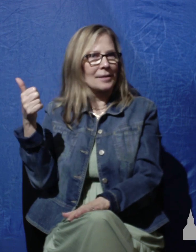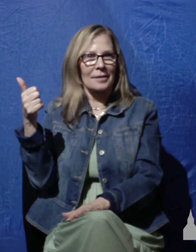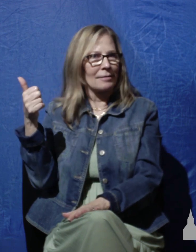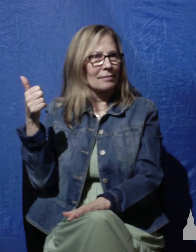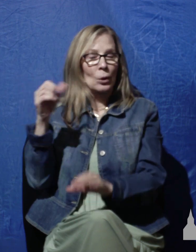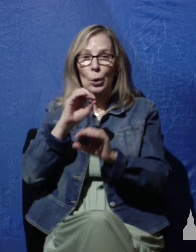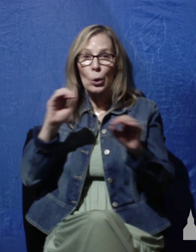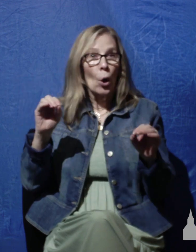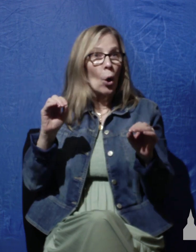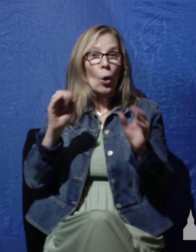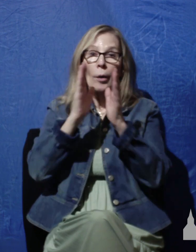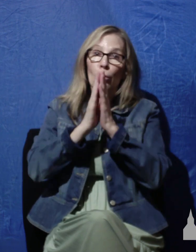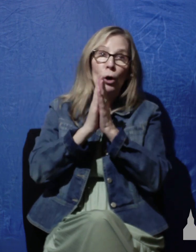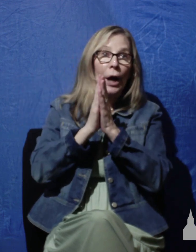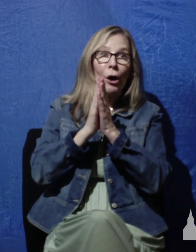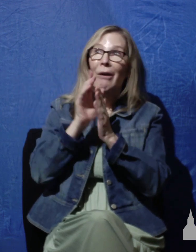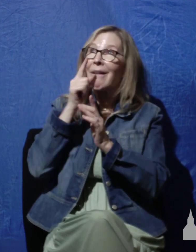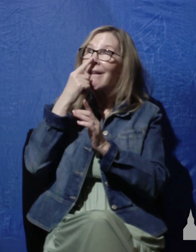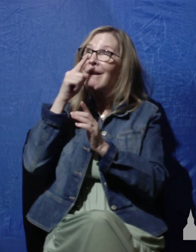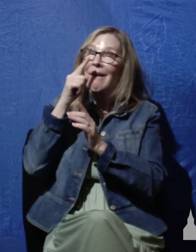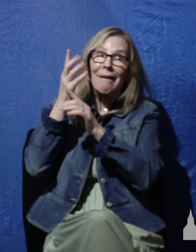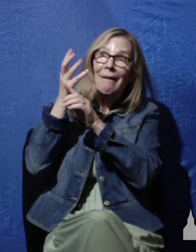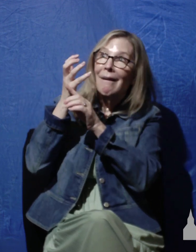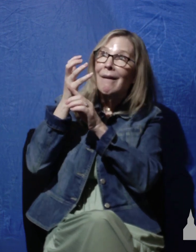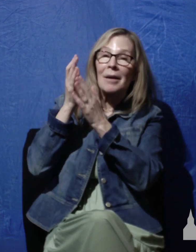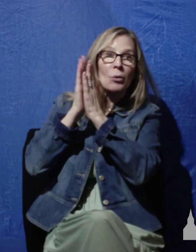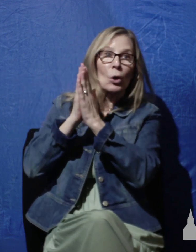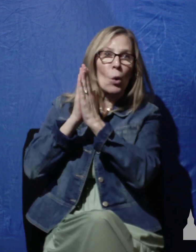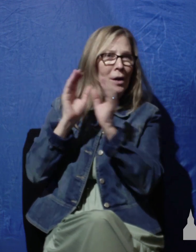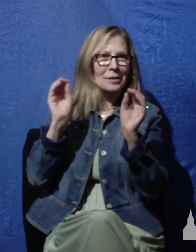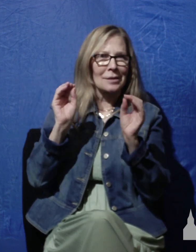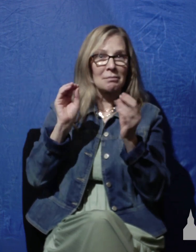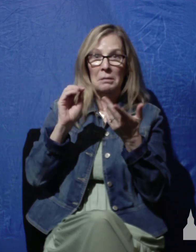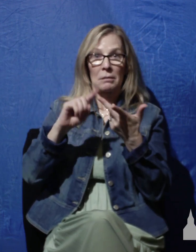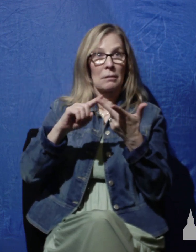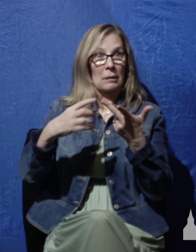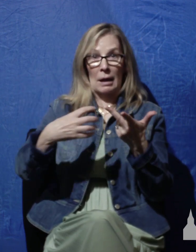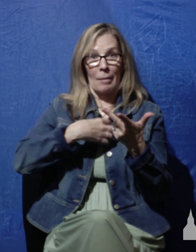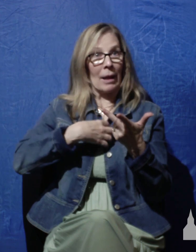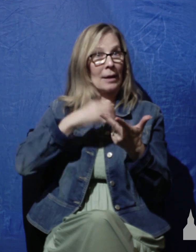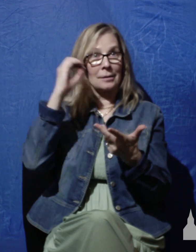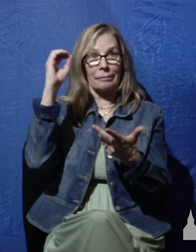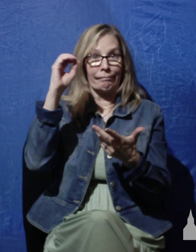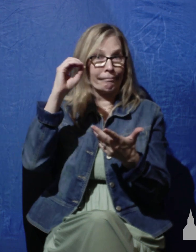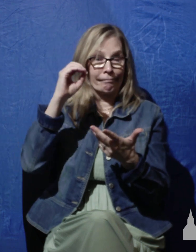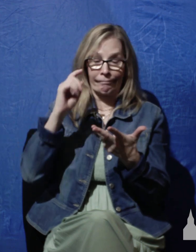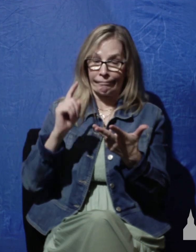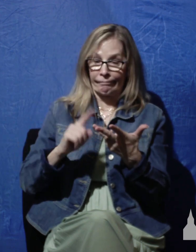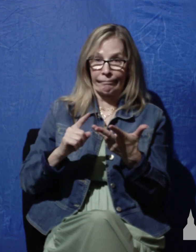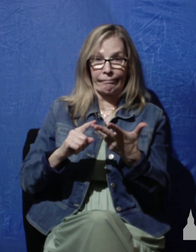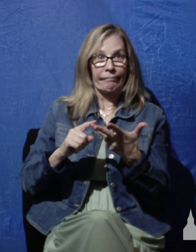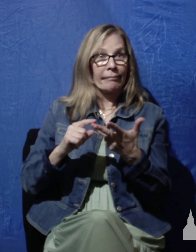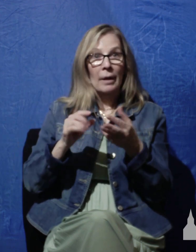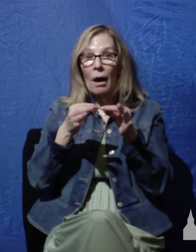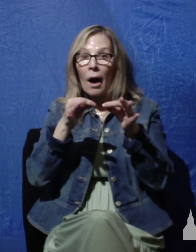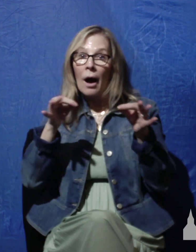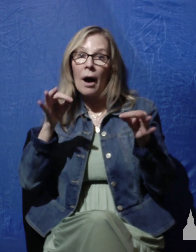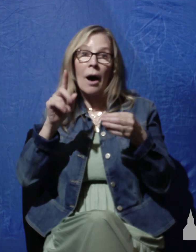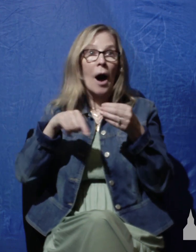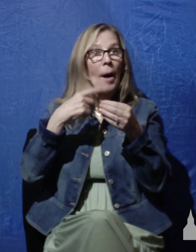are no prayer requests in Psalm 103. There are no complaints in this psalm. There are no words about the psalmist's